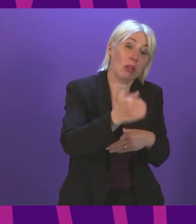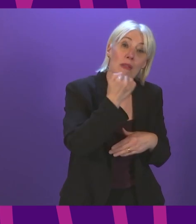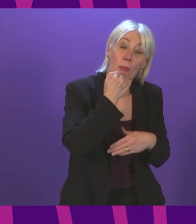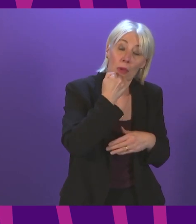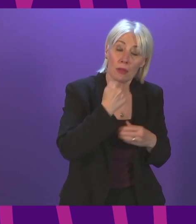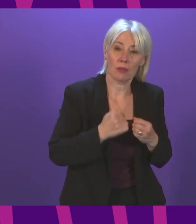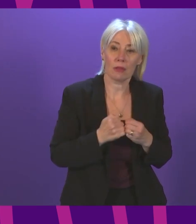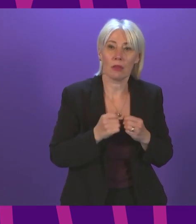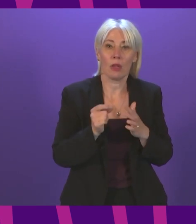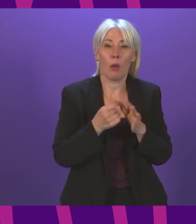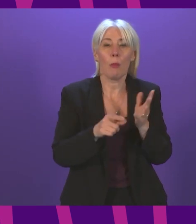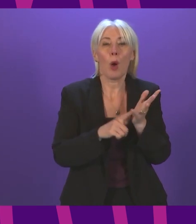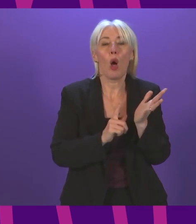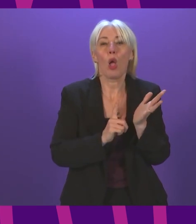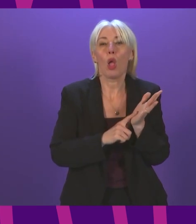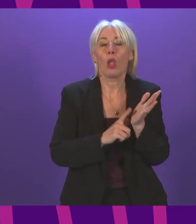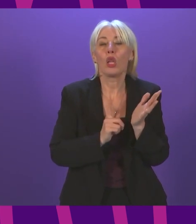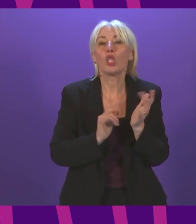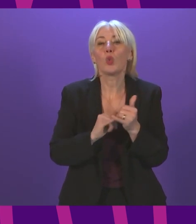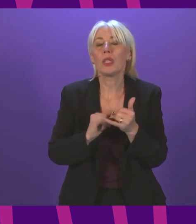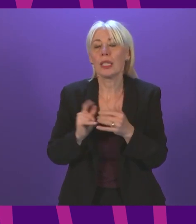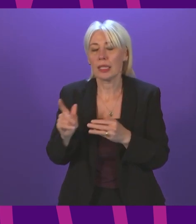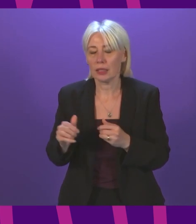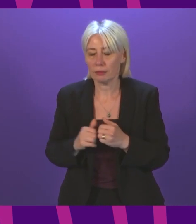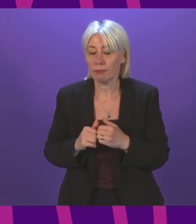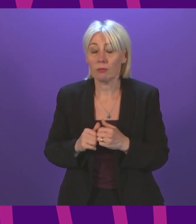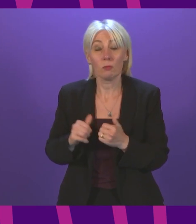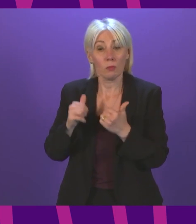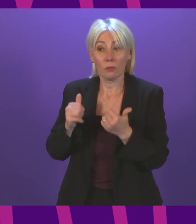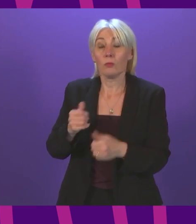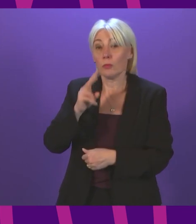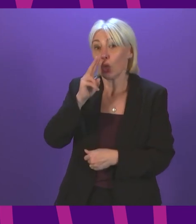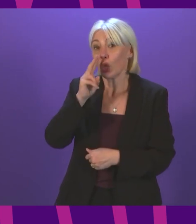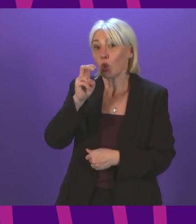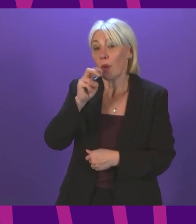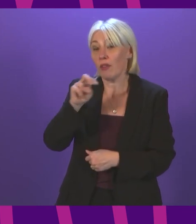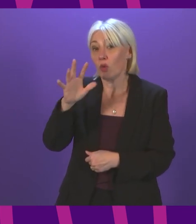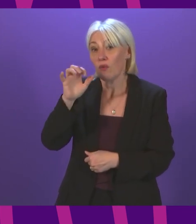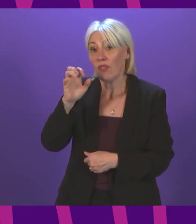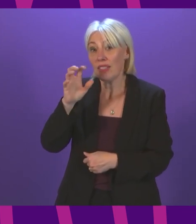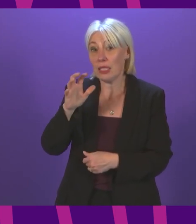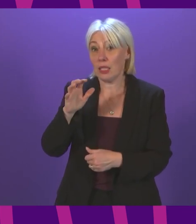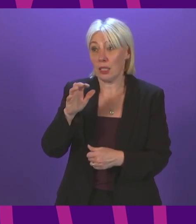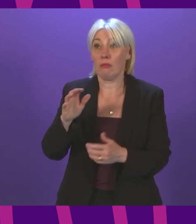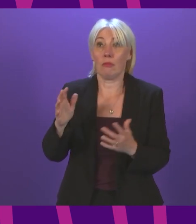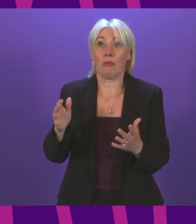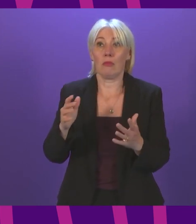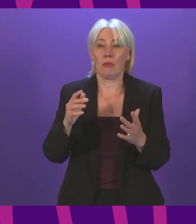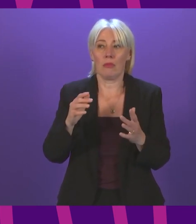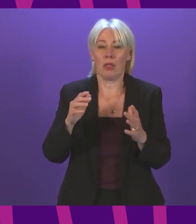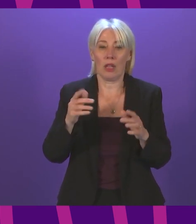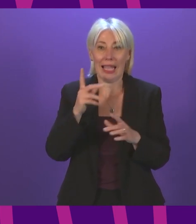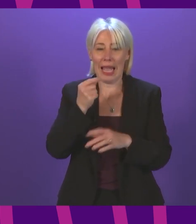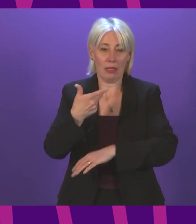And Paul Sweeney. Thank you, Presiding Officer. It is encouraging to hear that 12 to 15 year olds across mainland Scotland will be permitted to attend